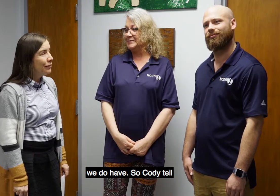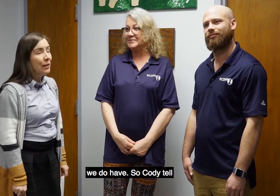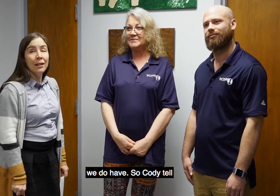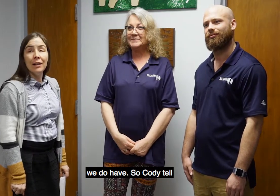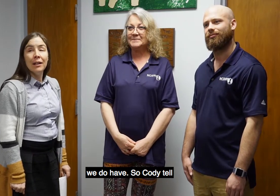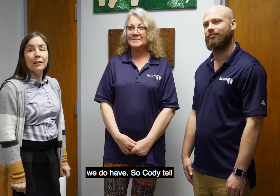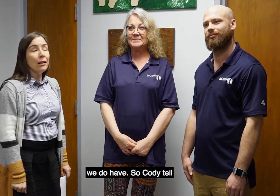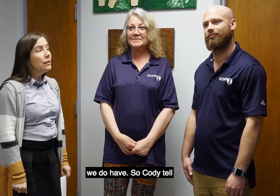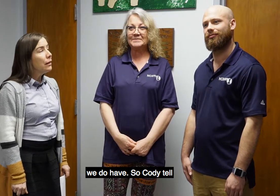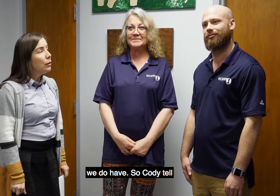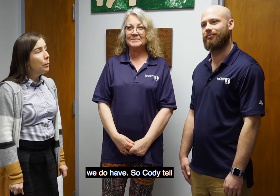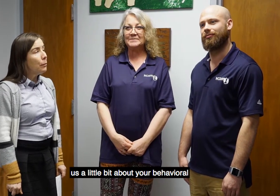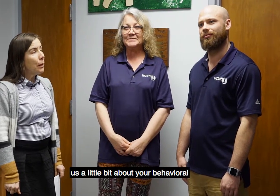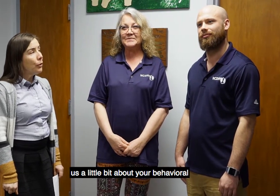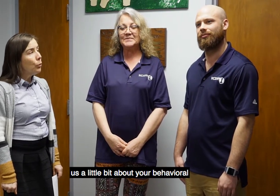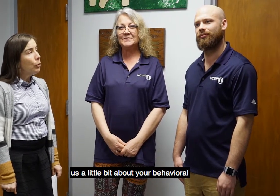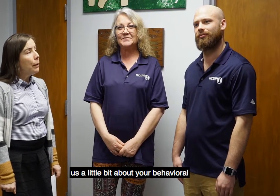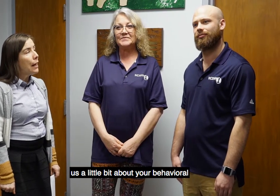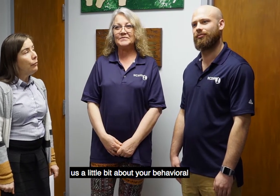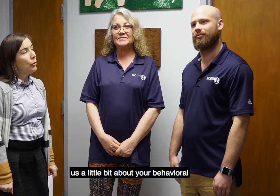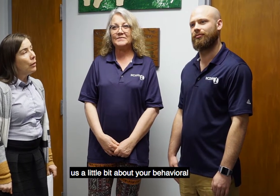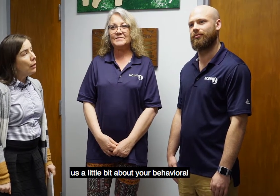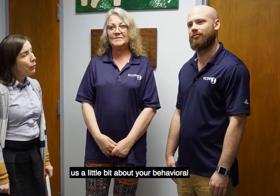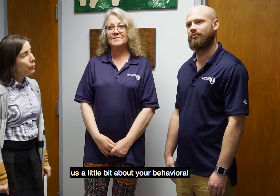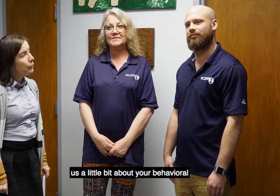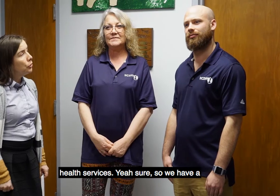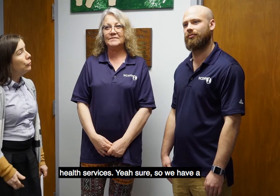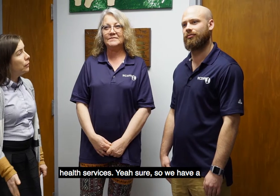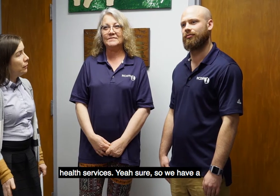tell us a little bit about your behavioral health services.